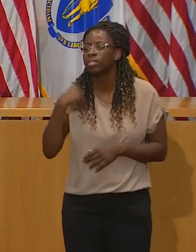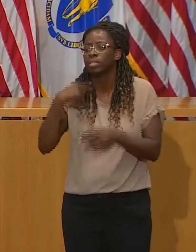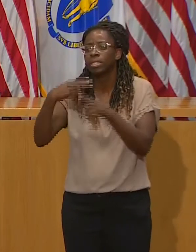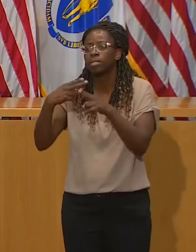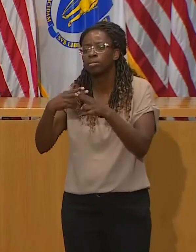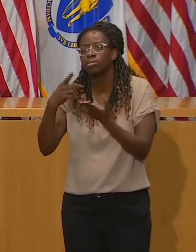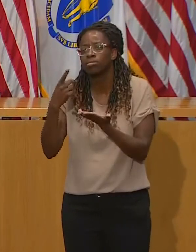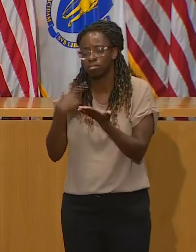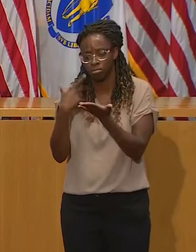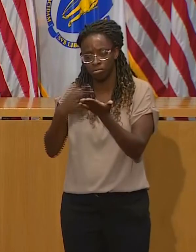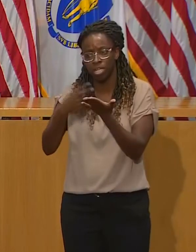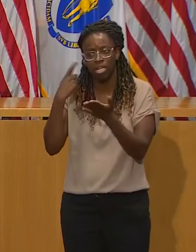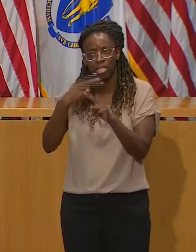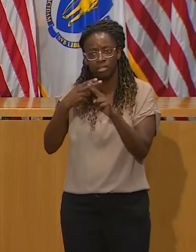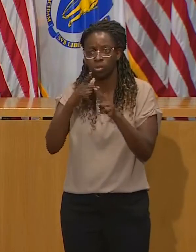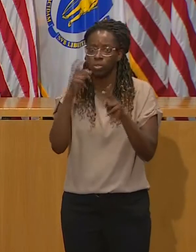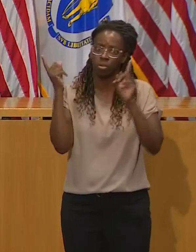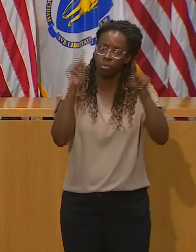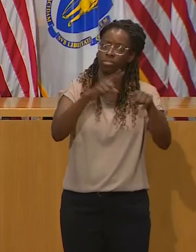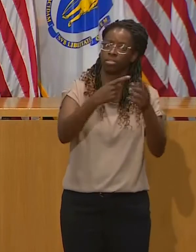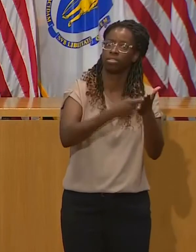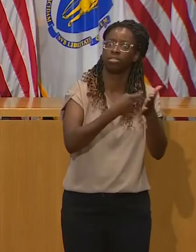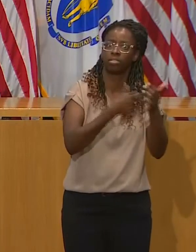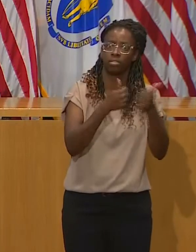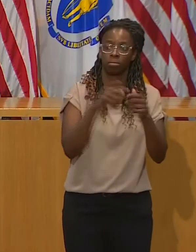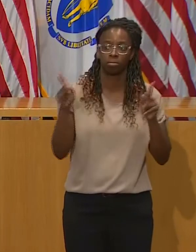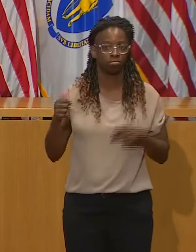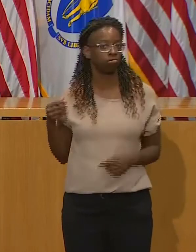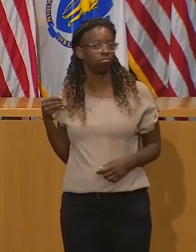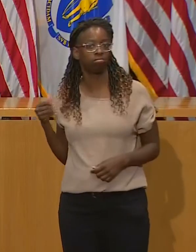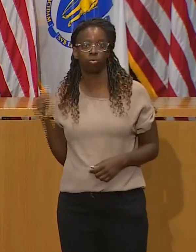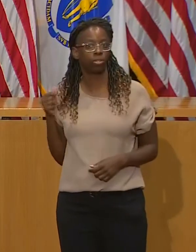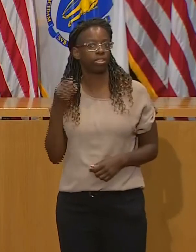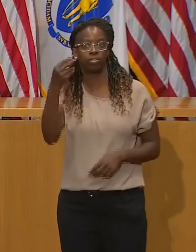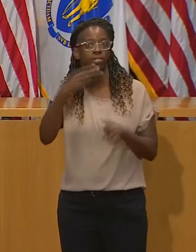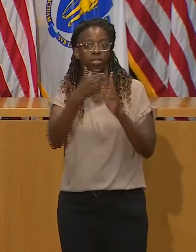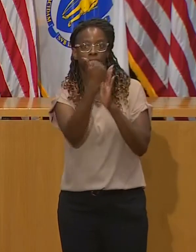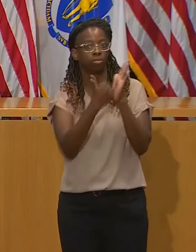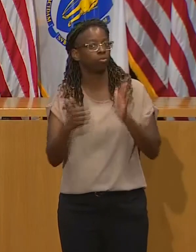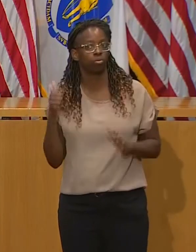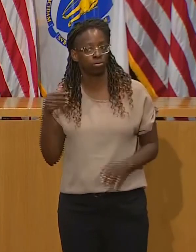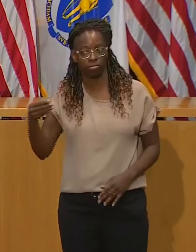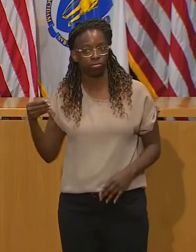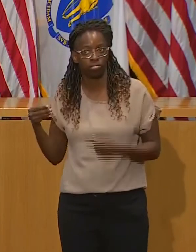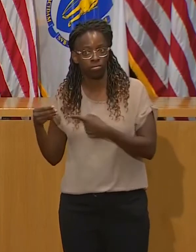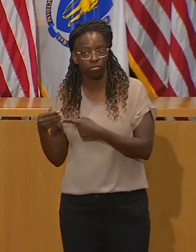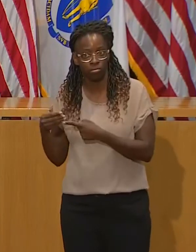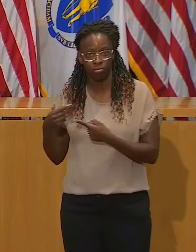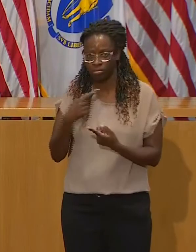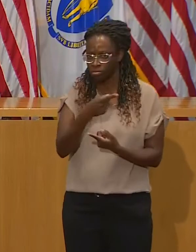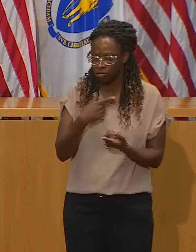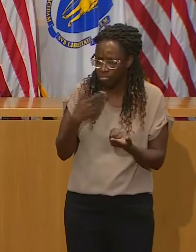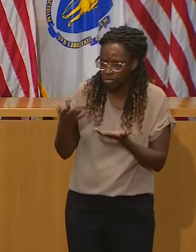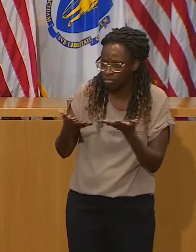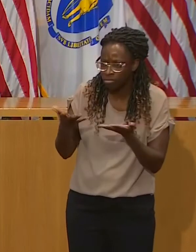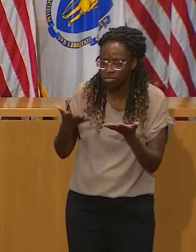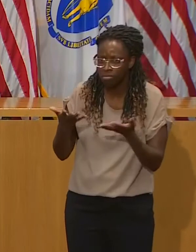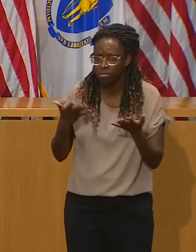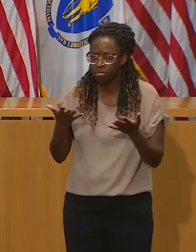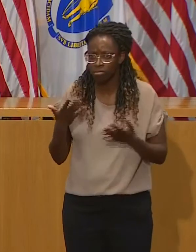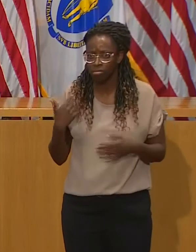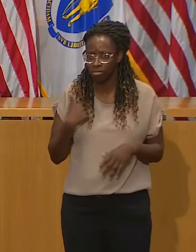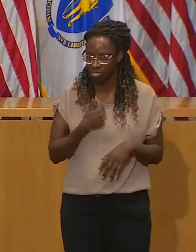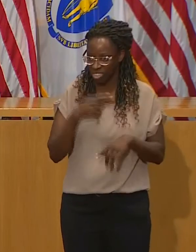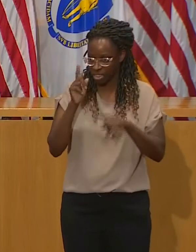of players, students, I'm sorry, I'm not in school, of players. So, you didn't even know who was playing for us to make the contact or